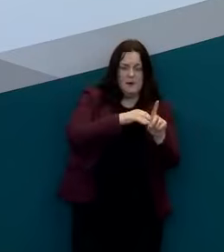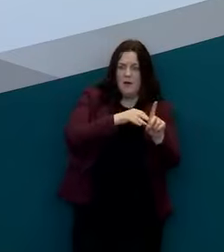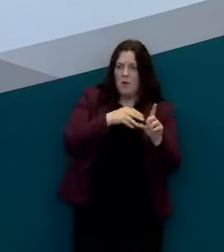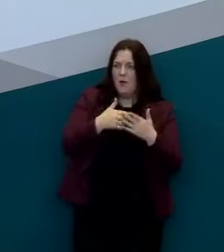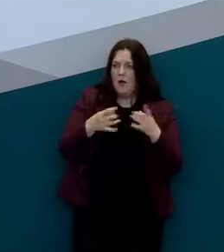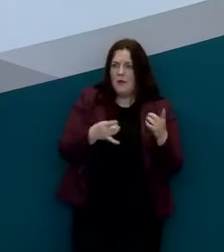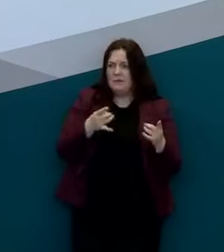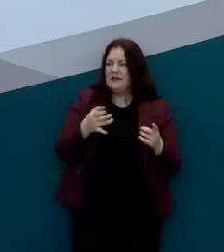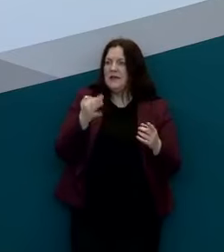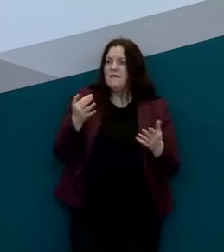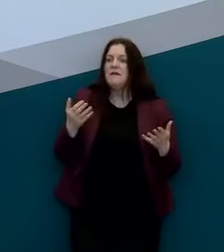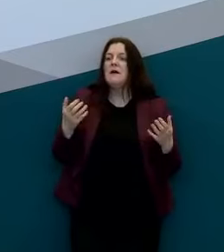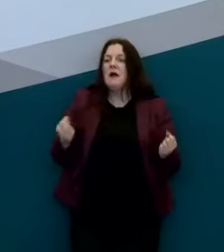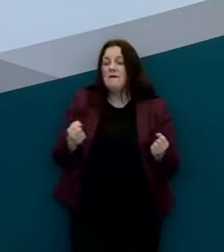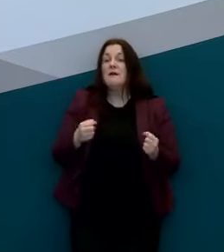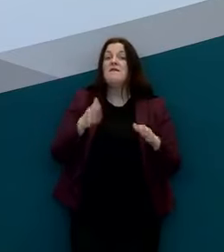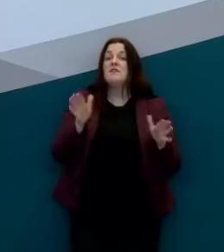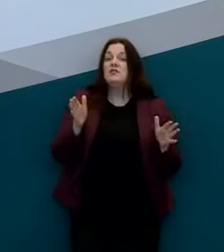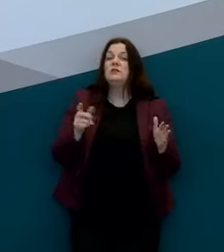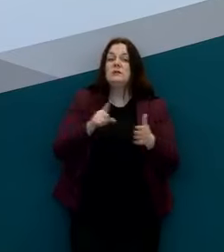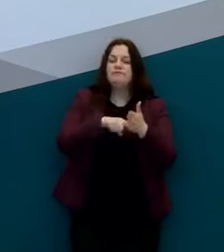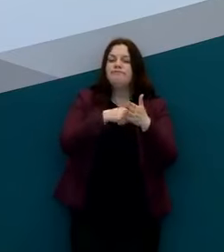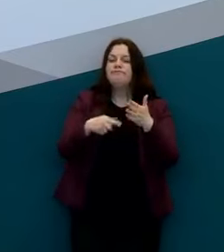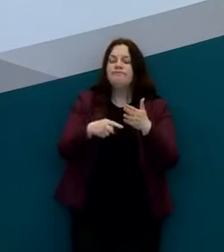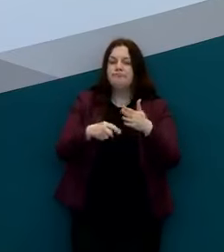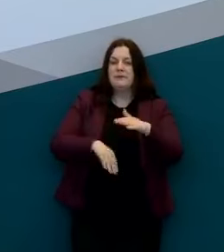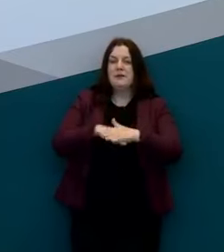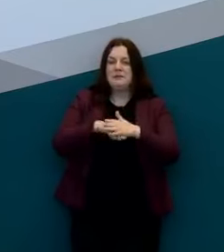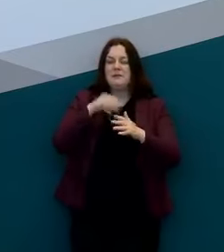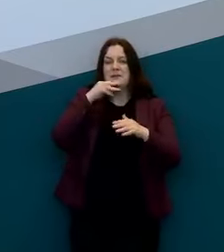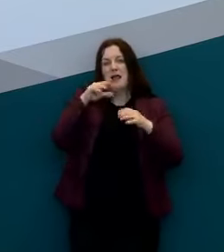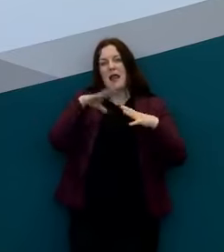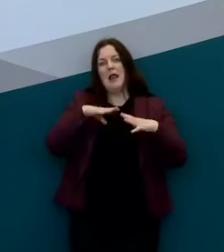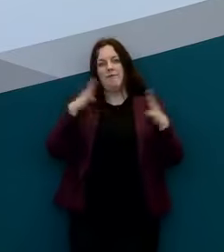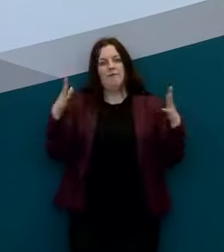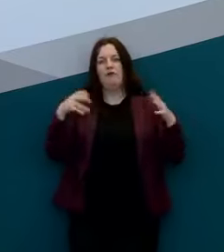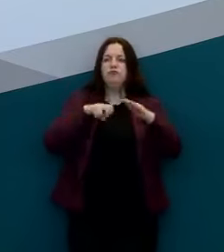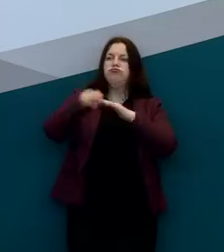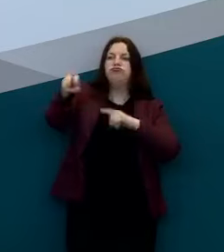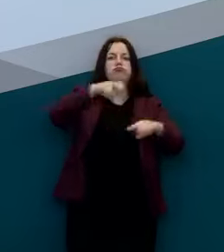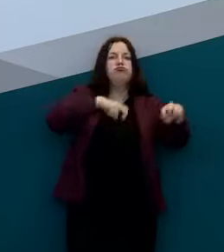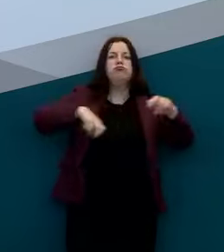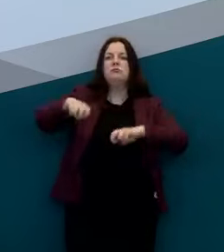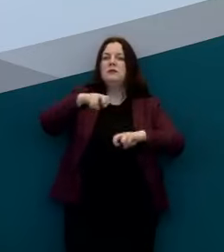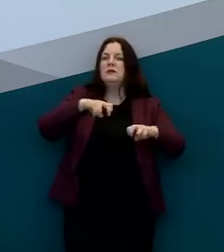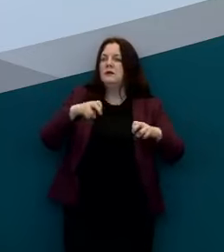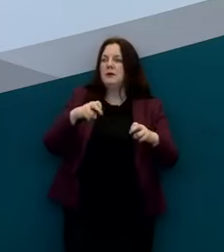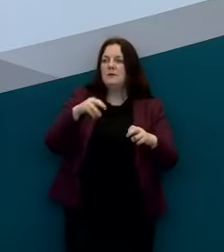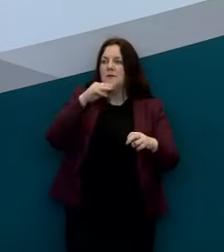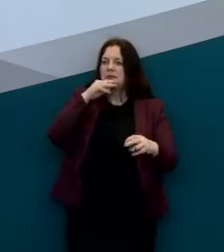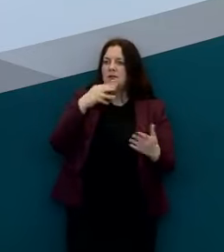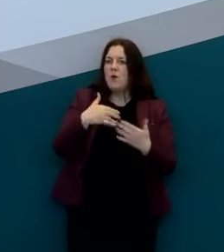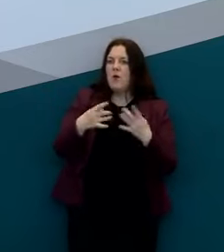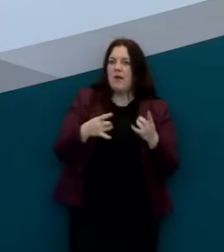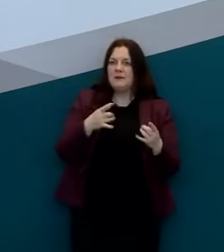in situations whereby when measures are lifted uh what happens in in the in the if you like in the in a period of time when the restrictions